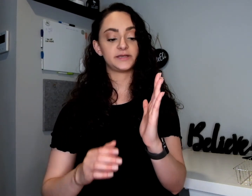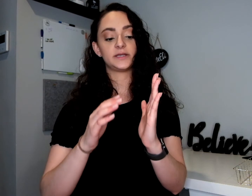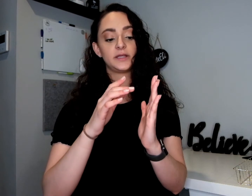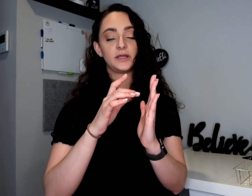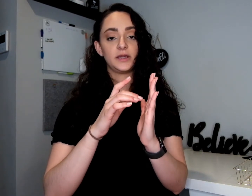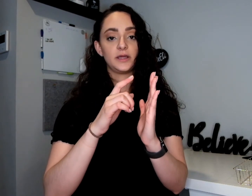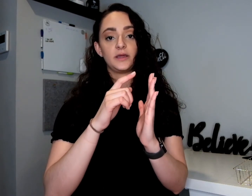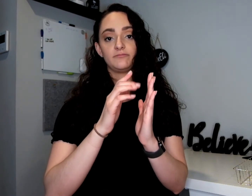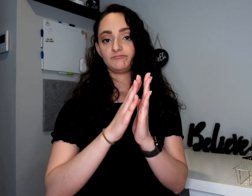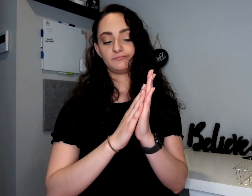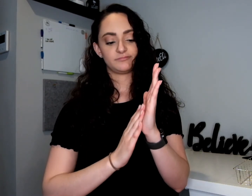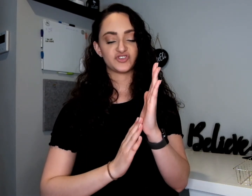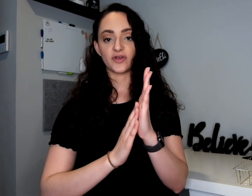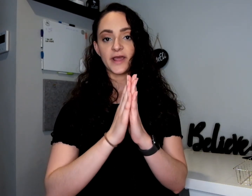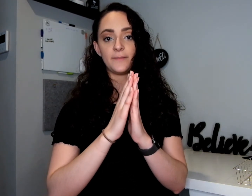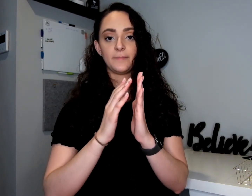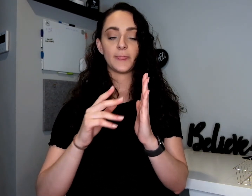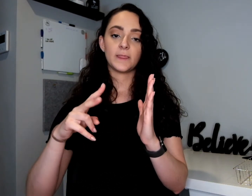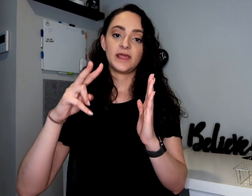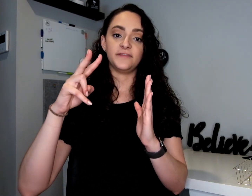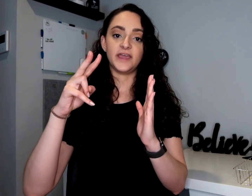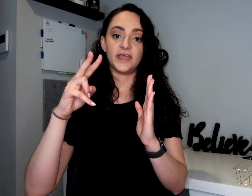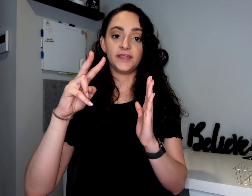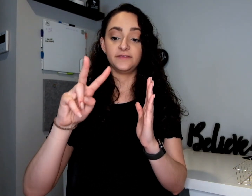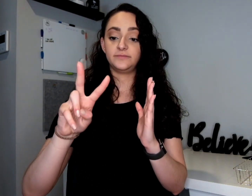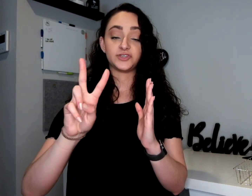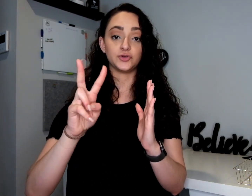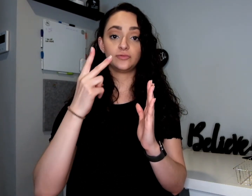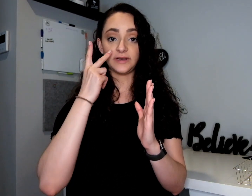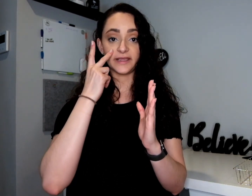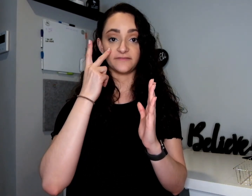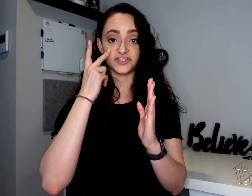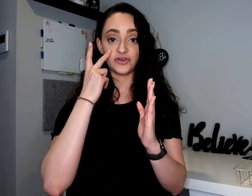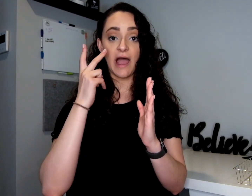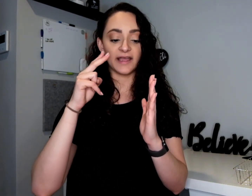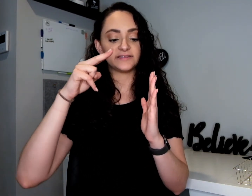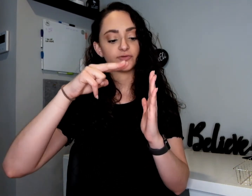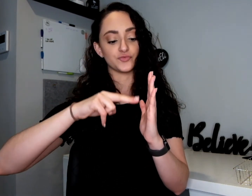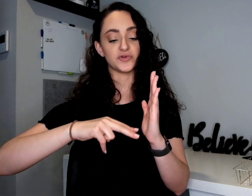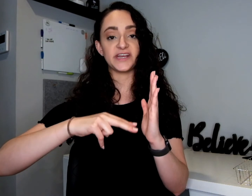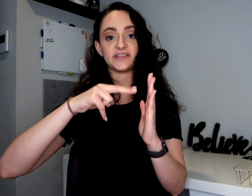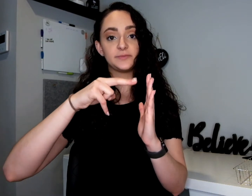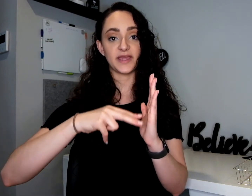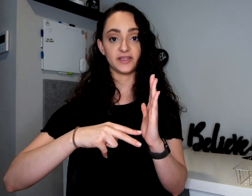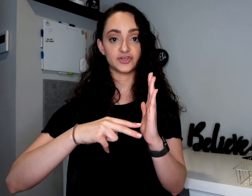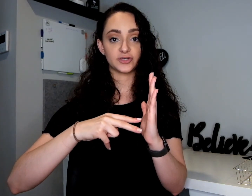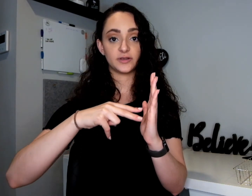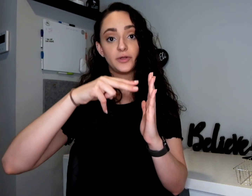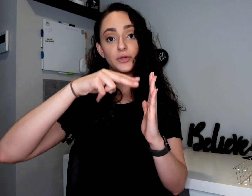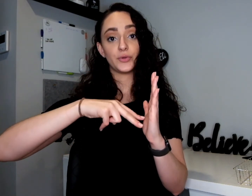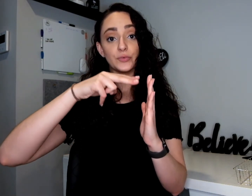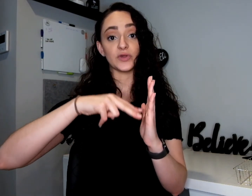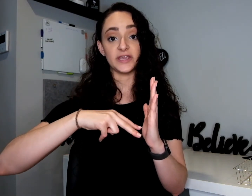straight up. And then tune. Like if it's your eyes. Reading the page. Read.